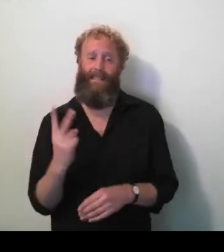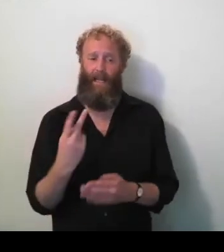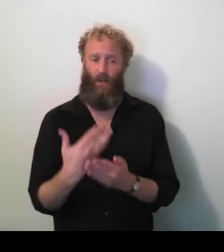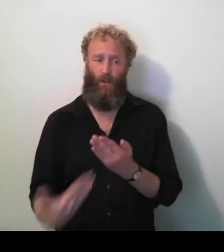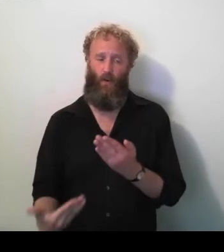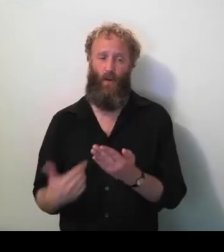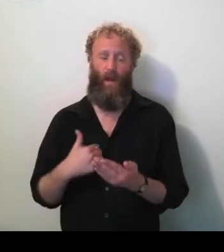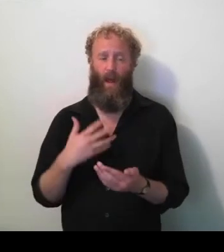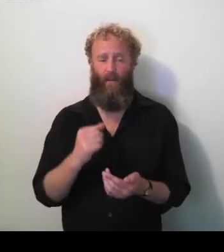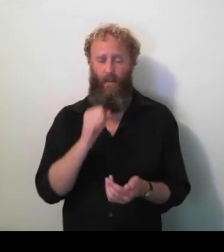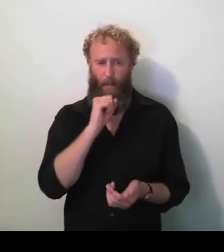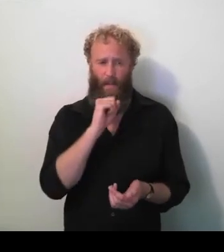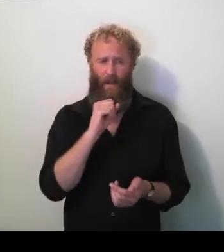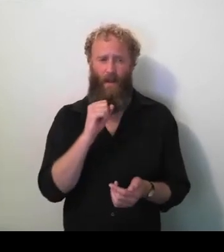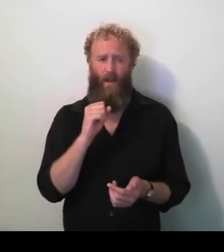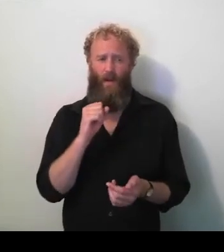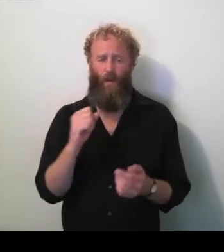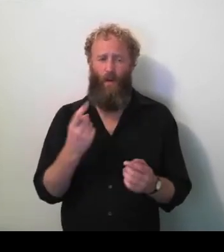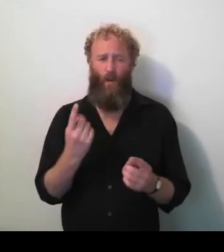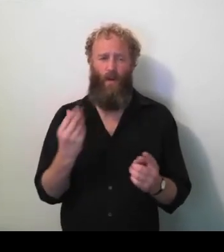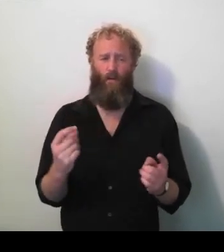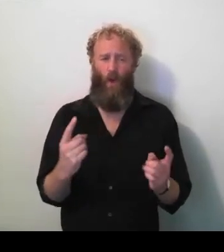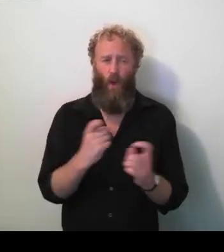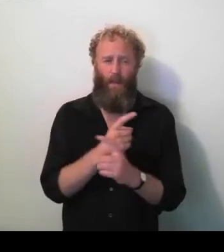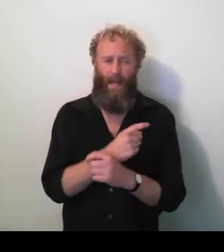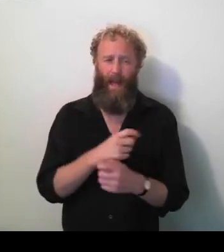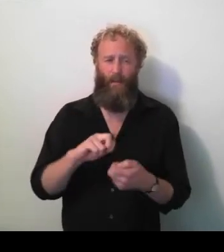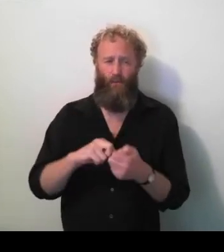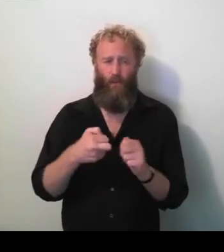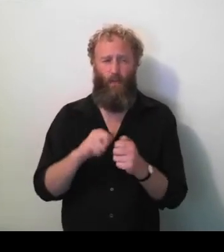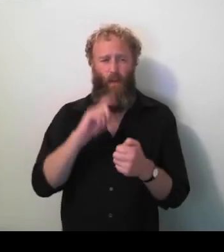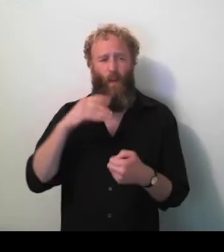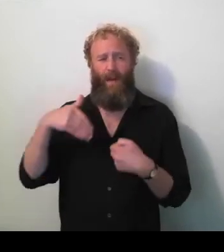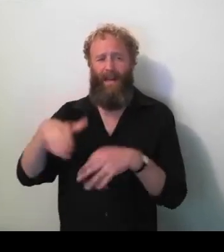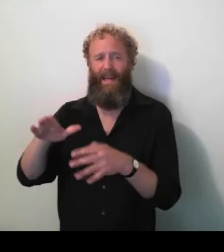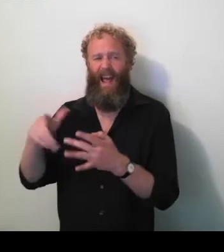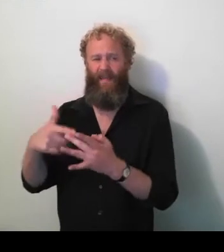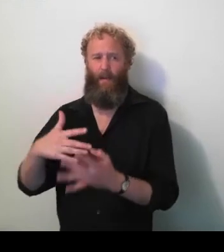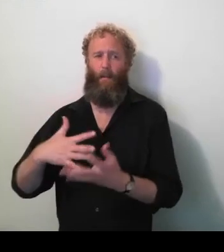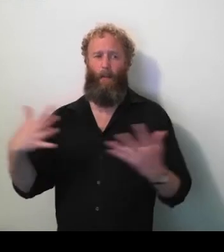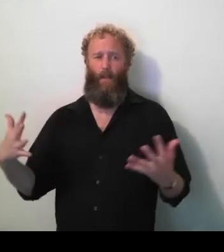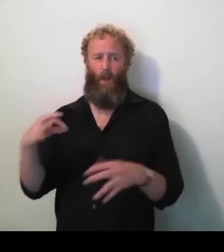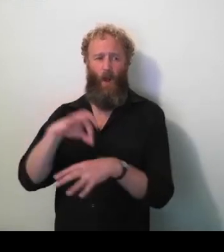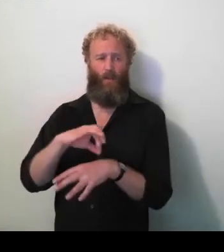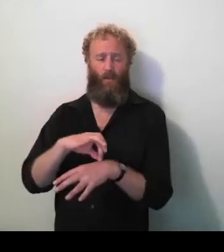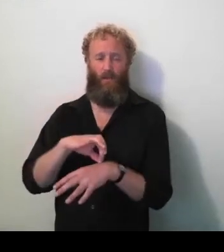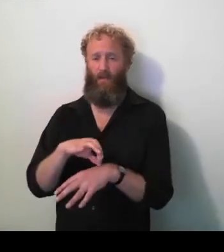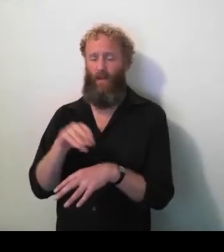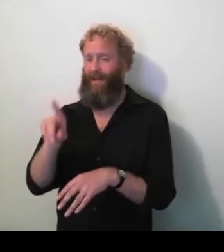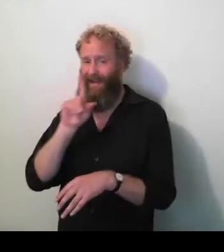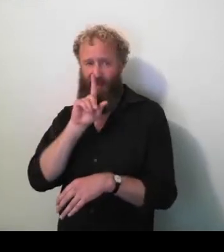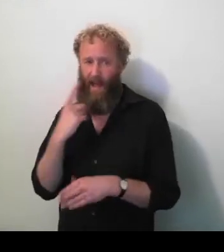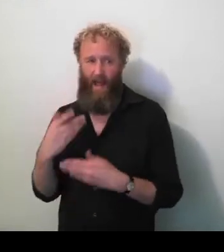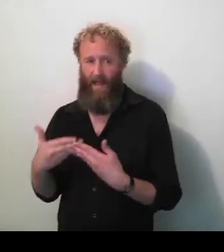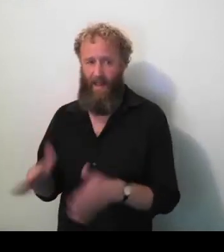complicated problems, who went into another of our major hospitals and hasn't been able to leave